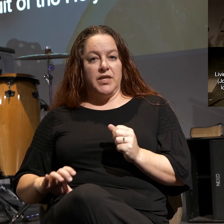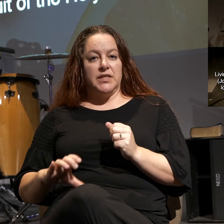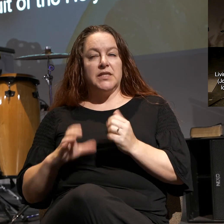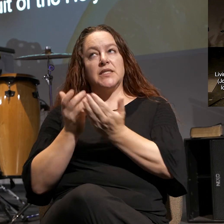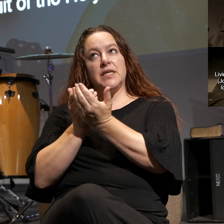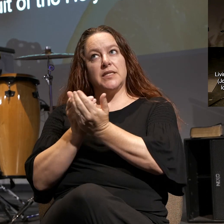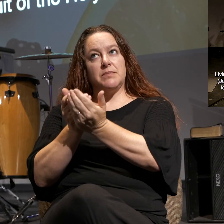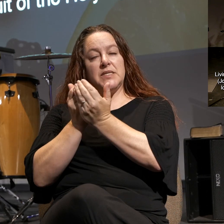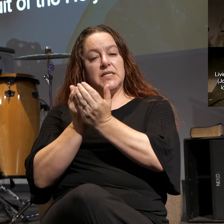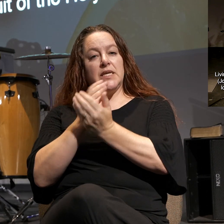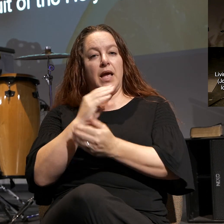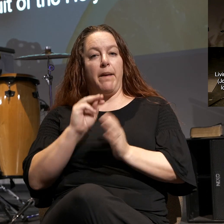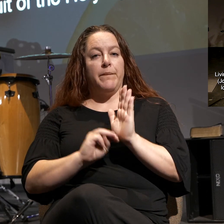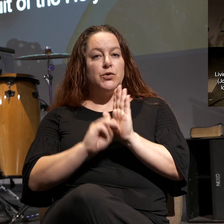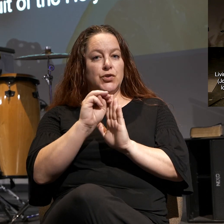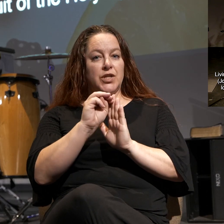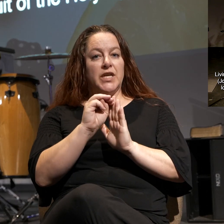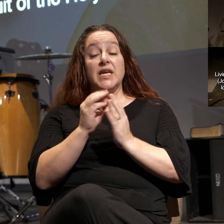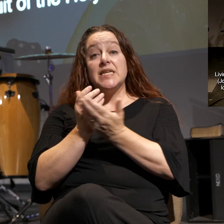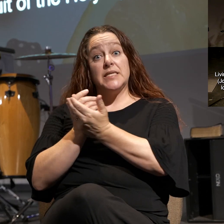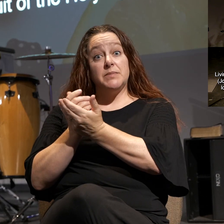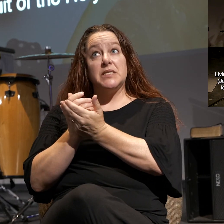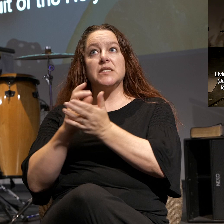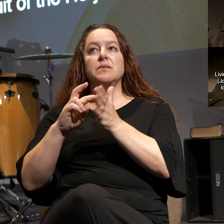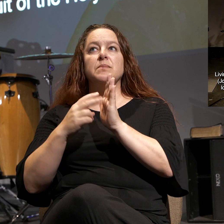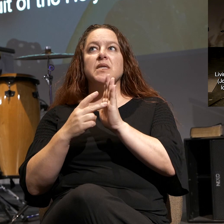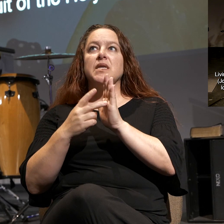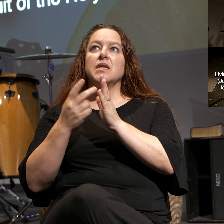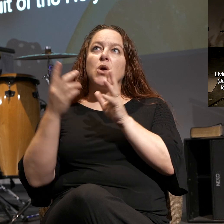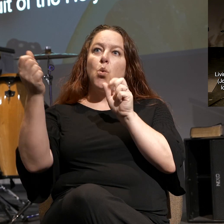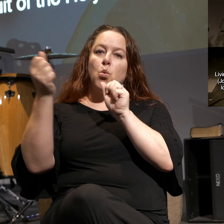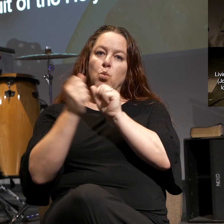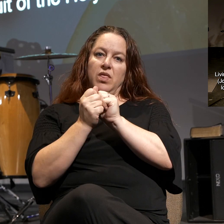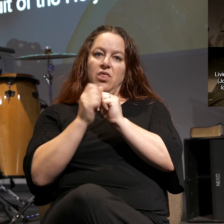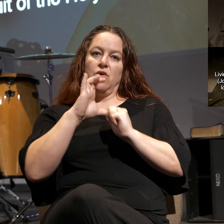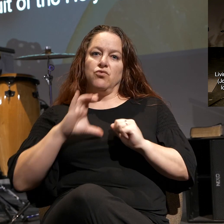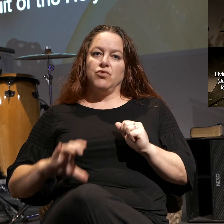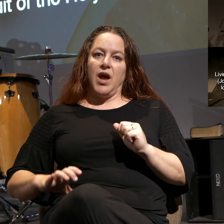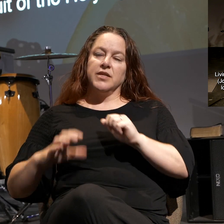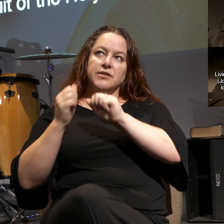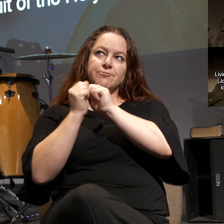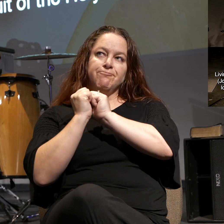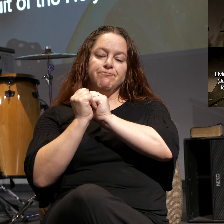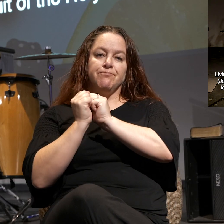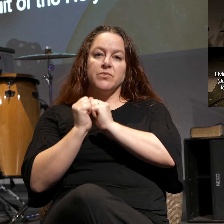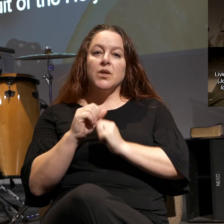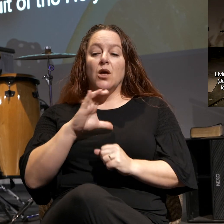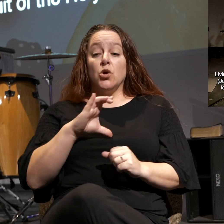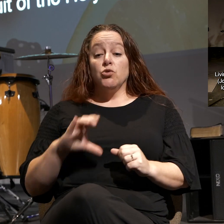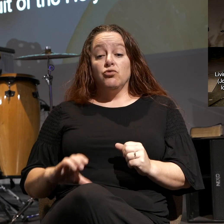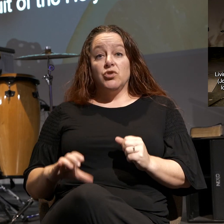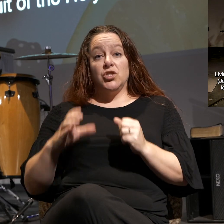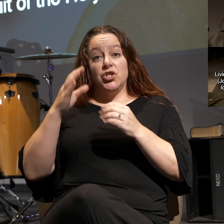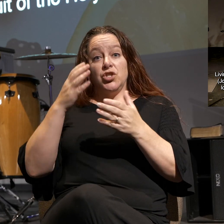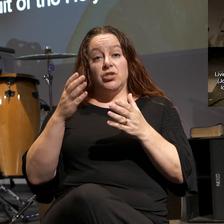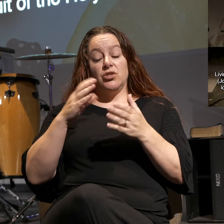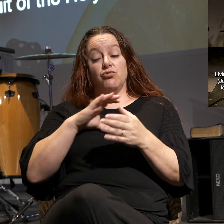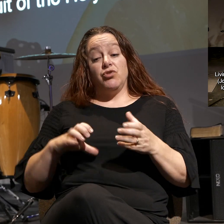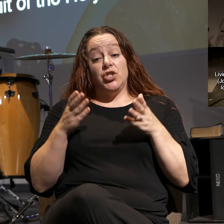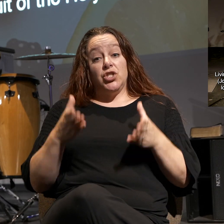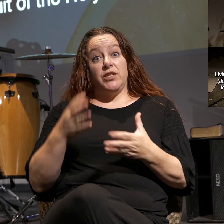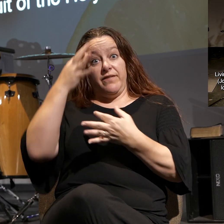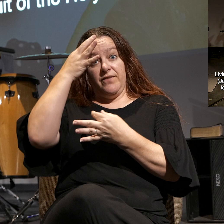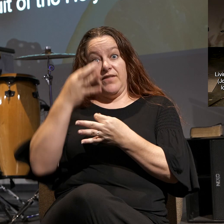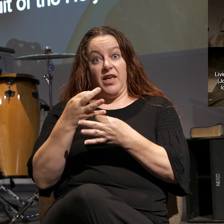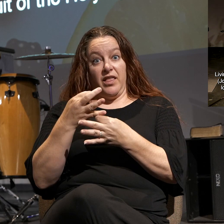and maturity in Christ. Intimacy is about being with Christ. So the Christian faith, it